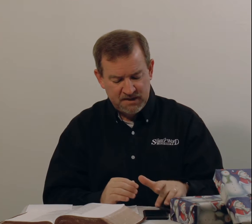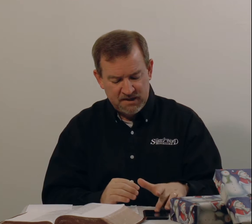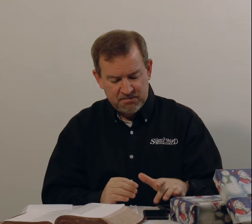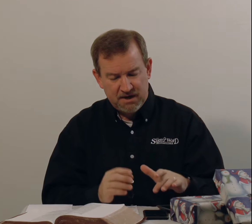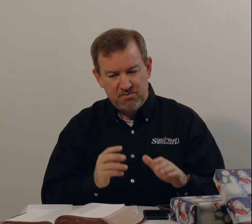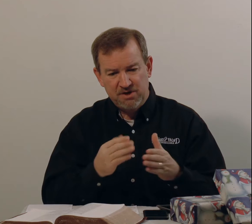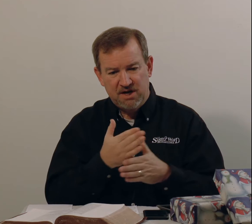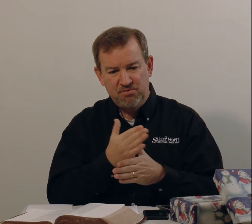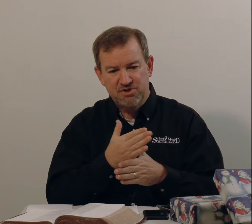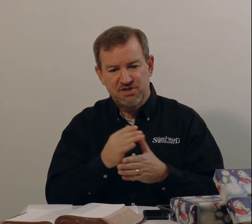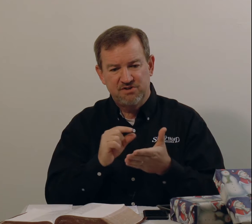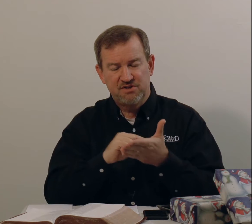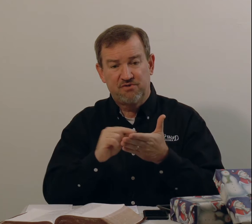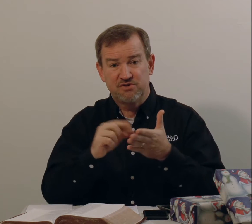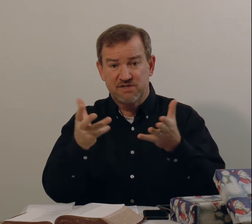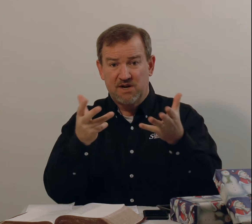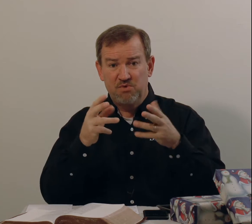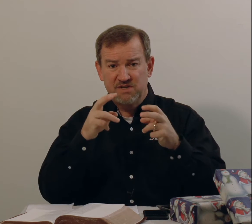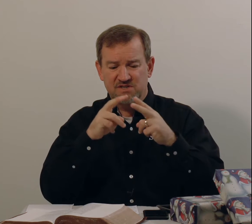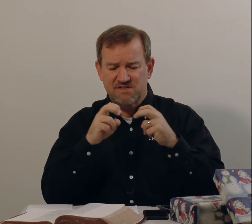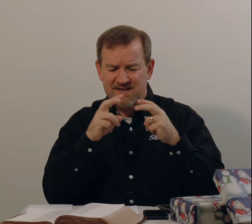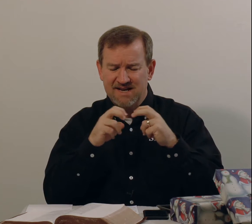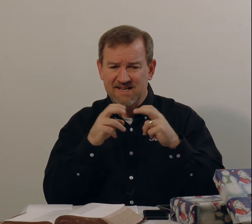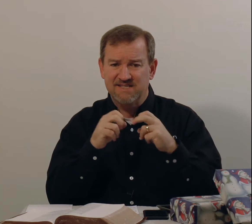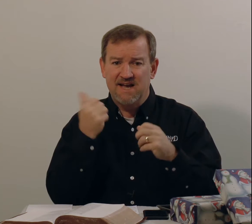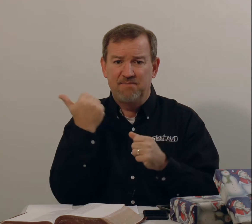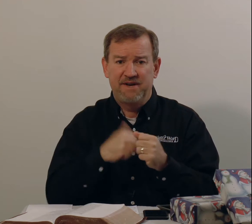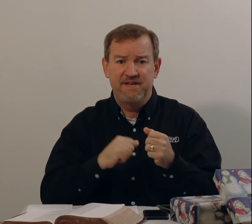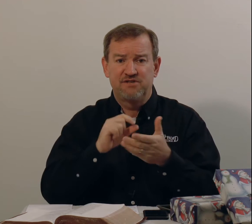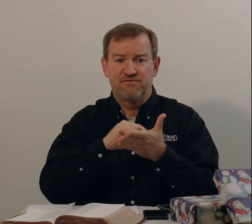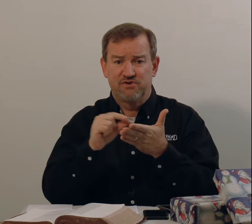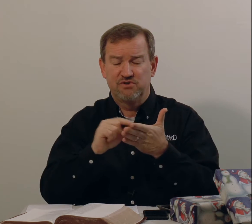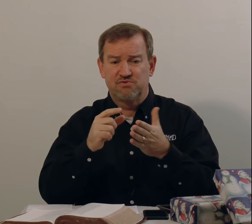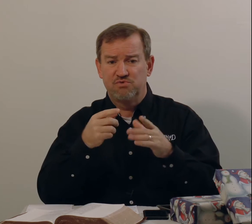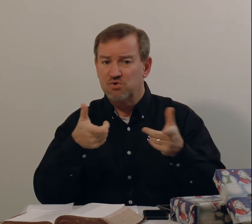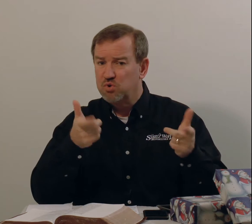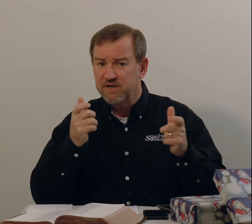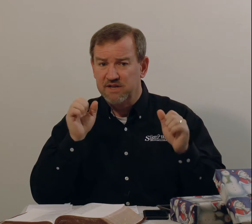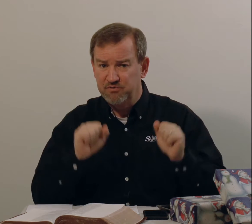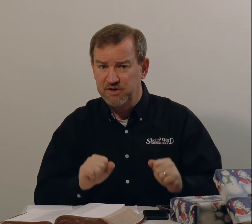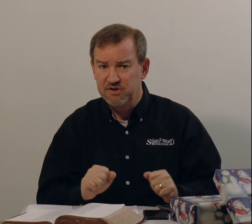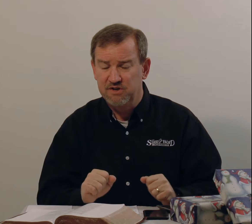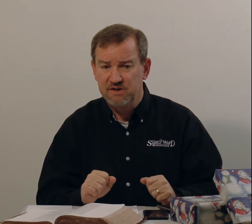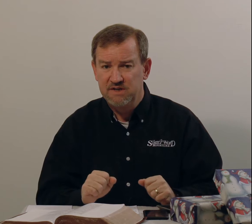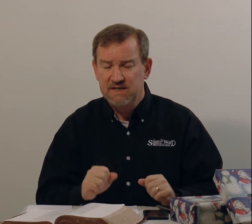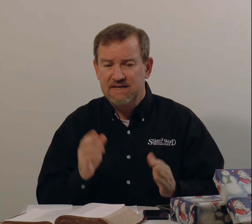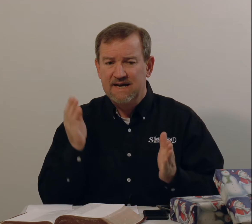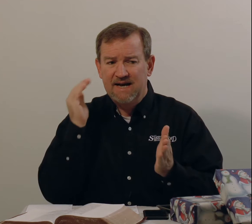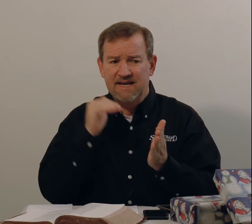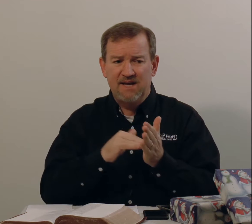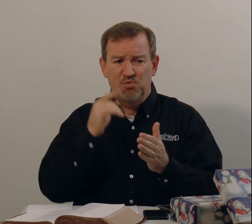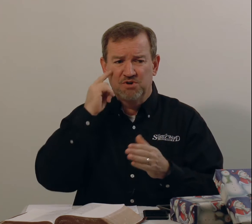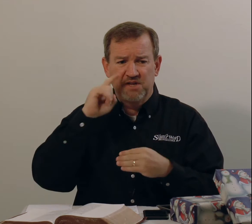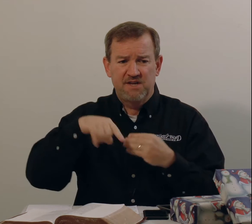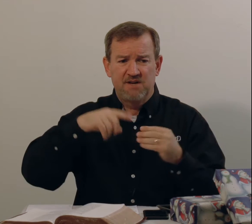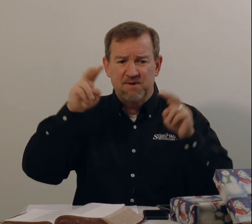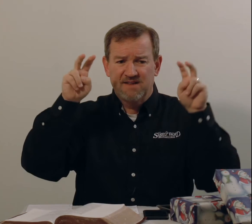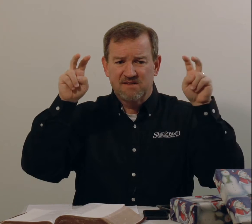But I want to, I want to share these verses and I want to just kind of examine each verse real quickly, if we could. Again, we're thinking about the